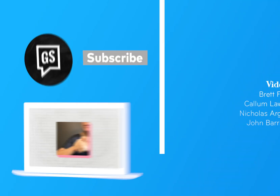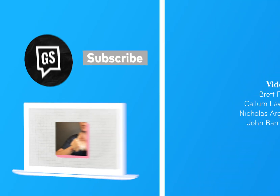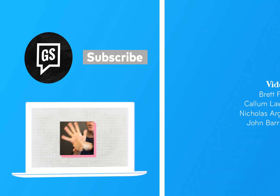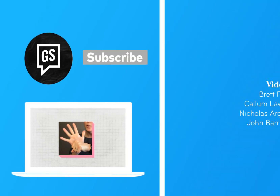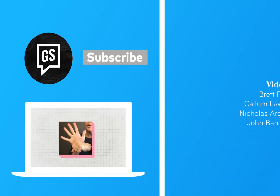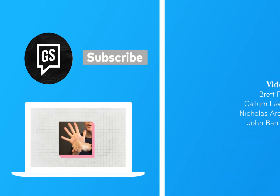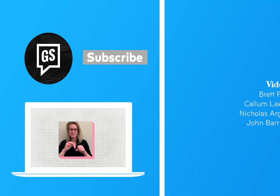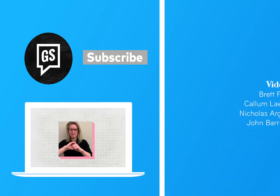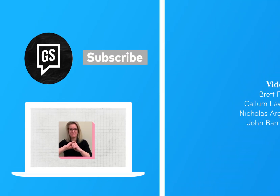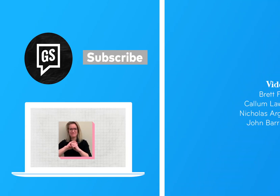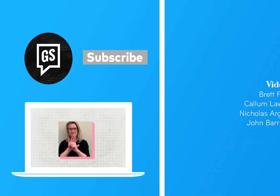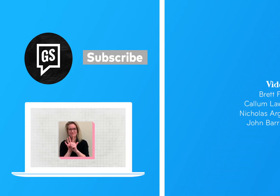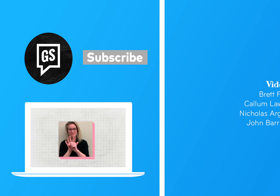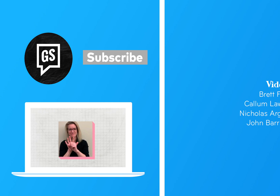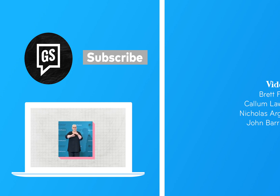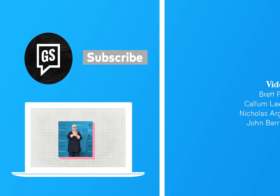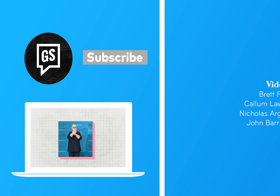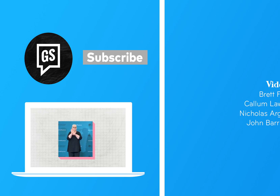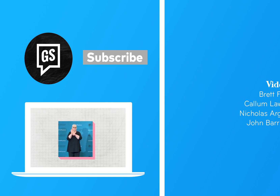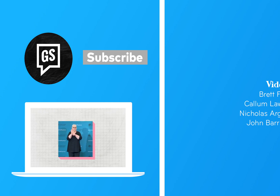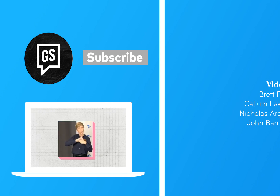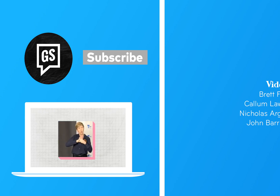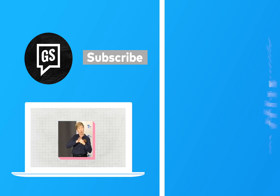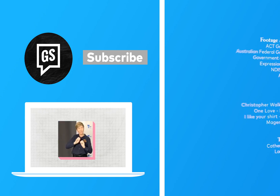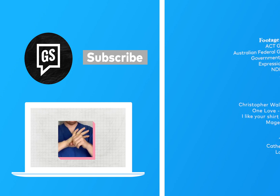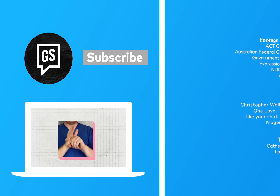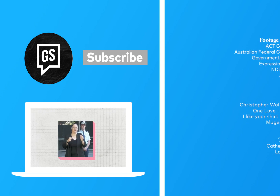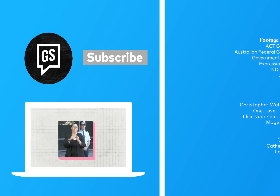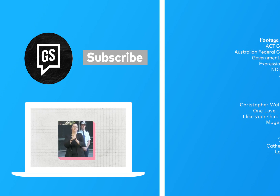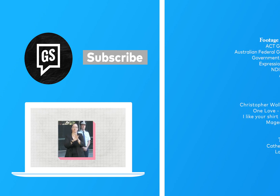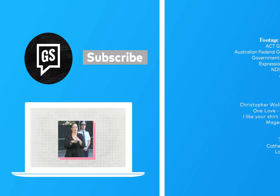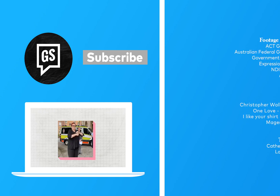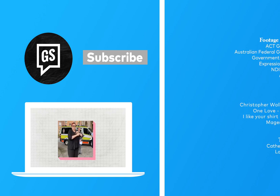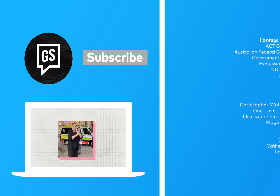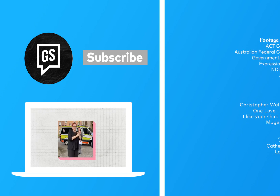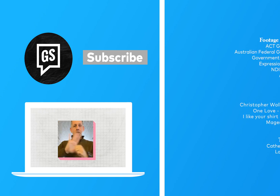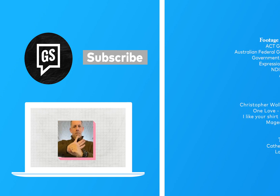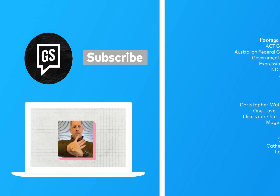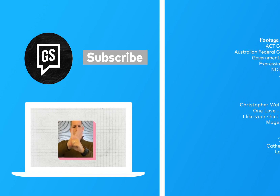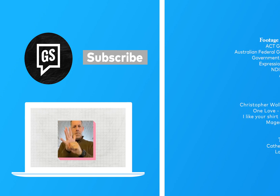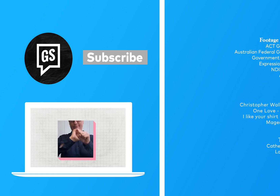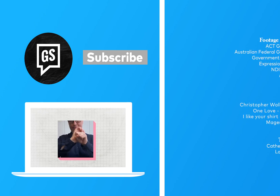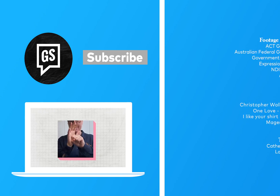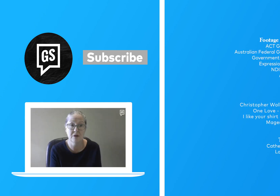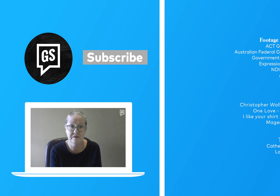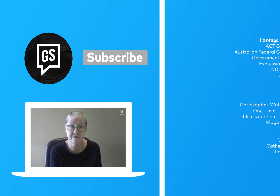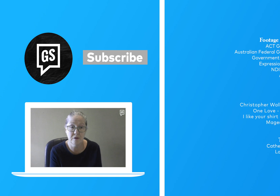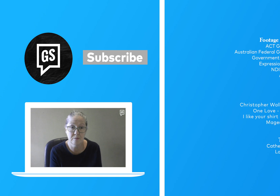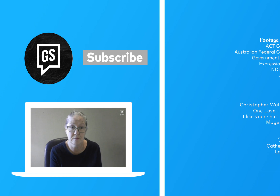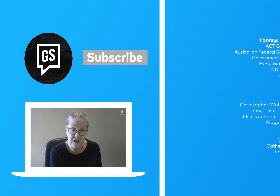Thank you everyone for watching. There is so much more to sign languages than what I could fit into five minutes, but I